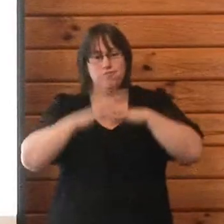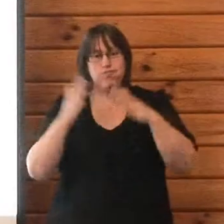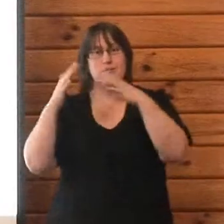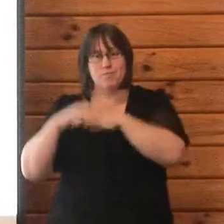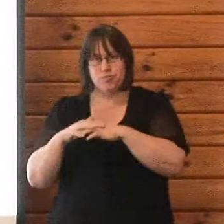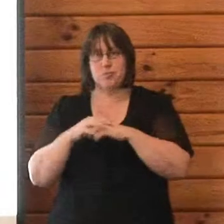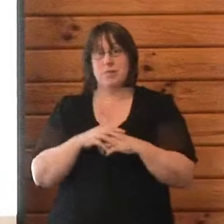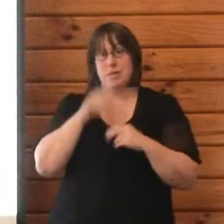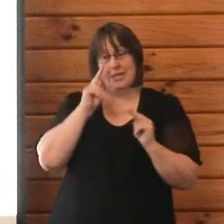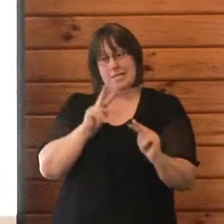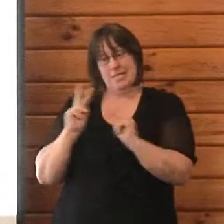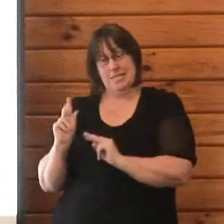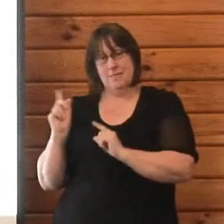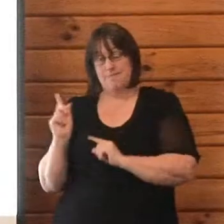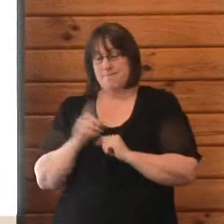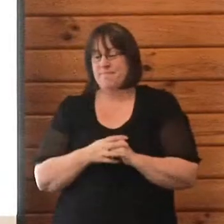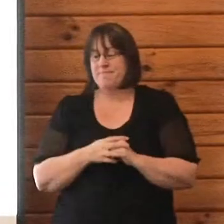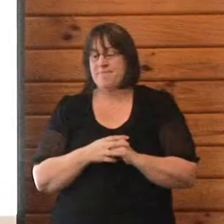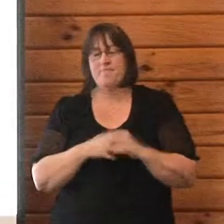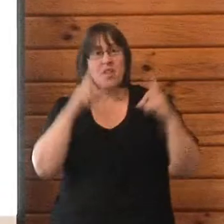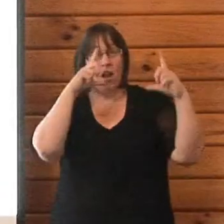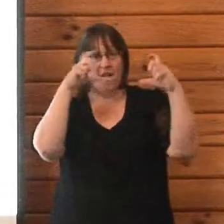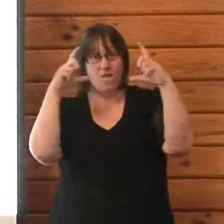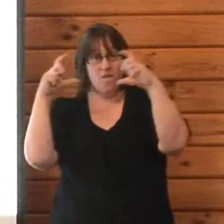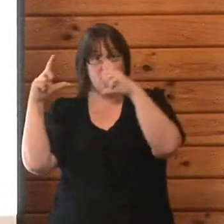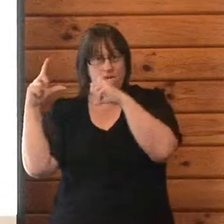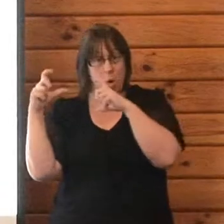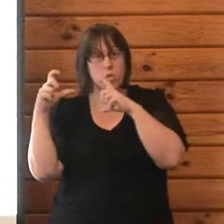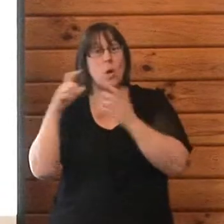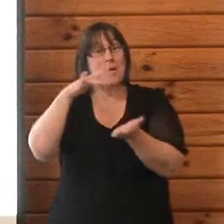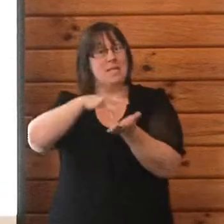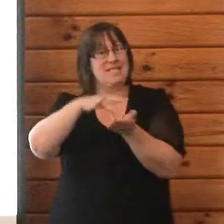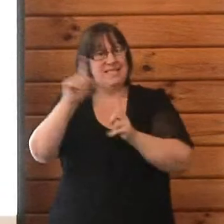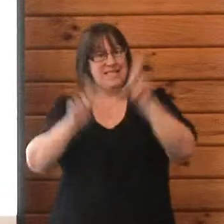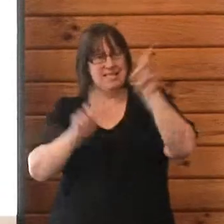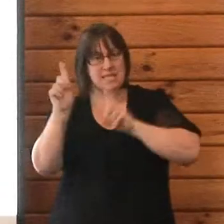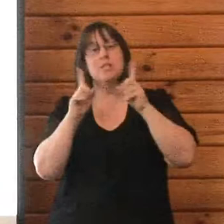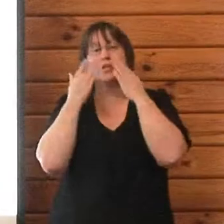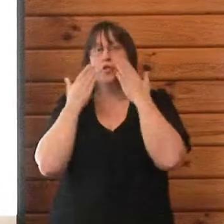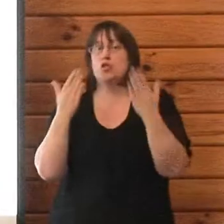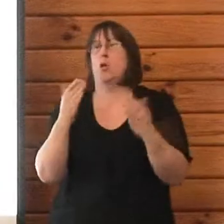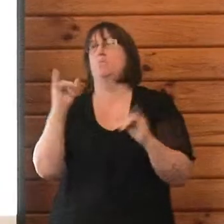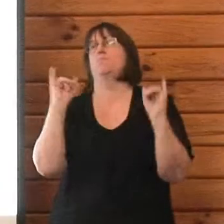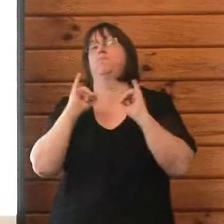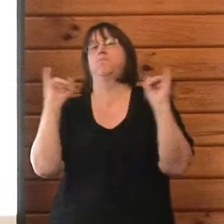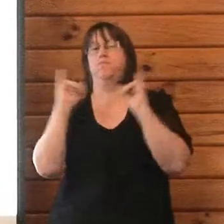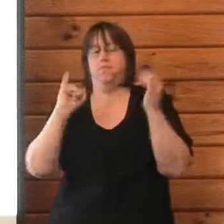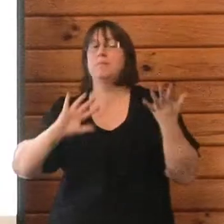all of these photos that were taken in the central city just goes to show the extent of the damage and how widespread it